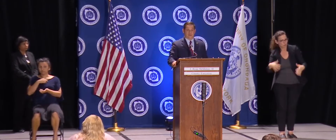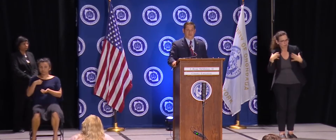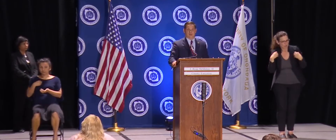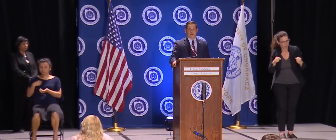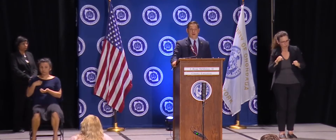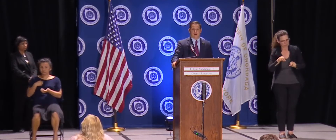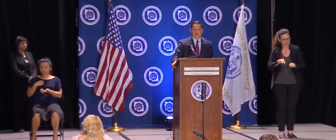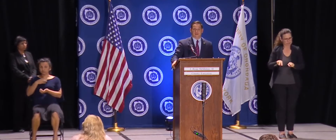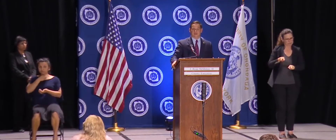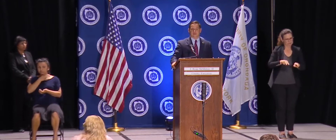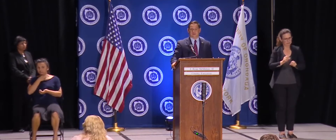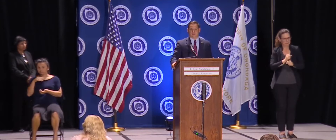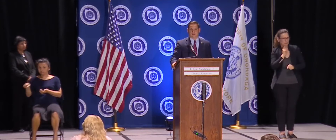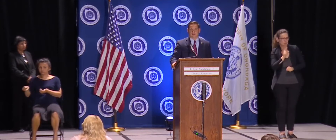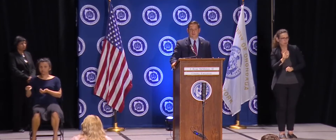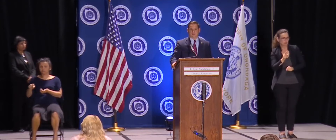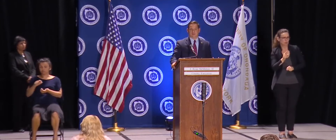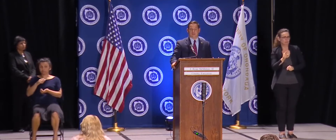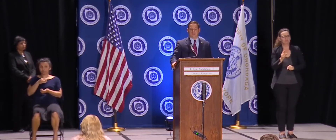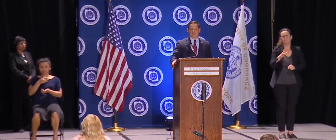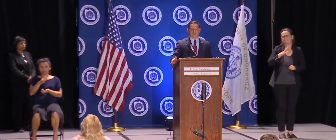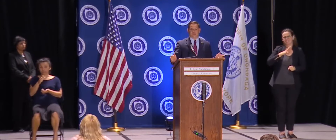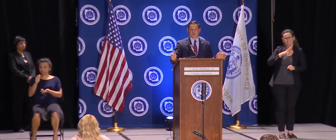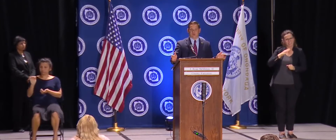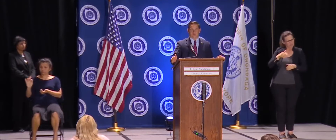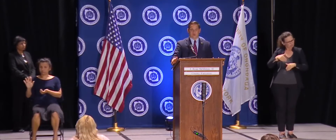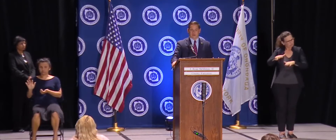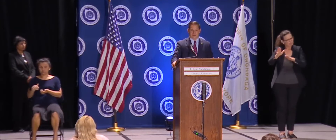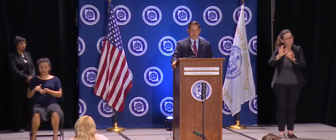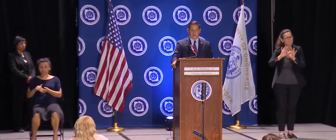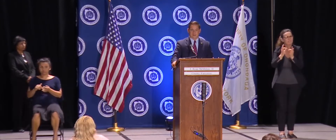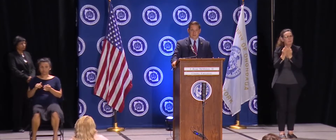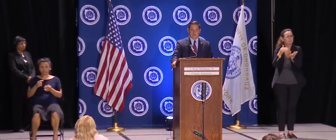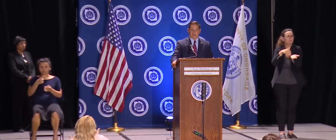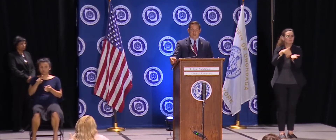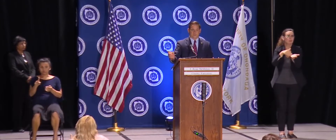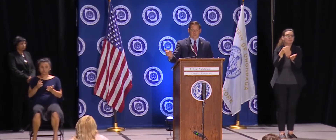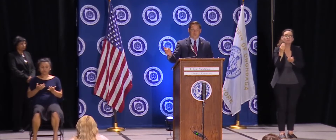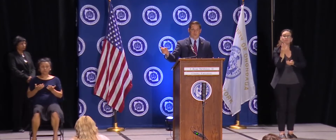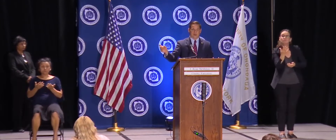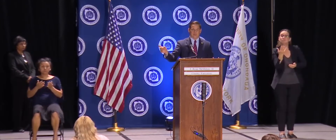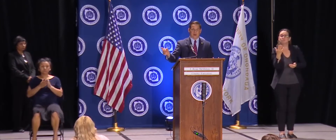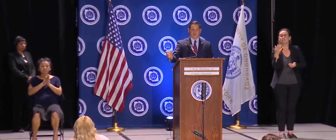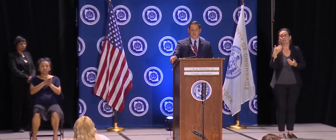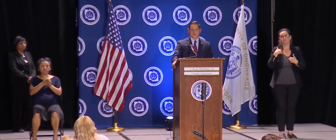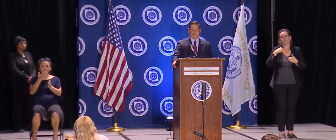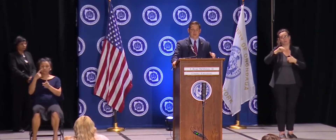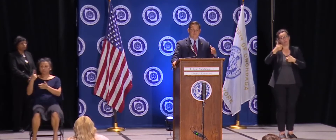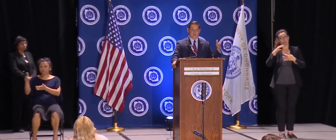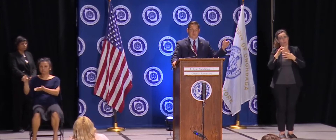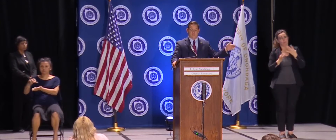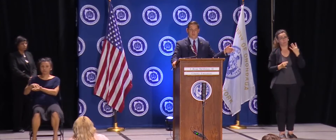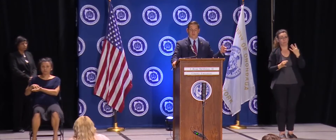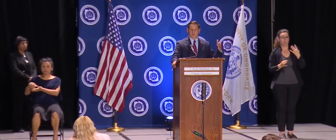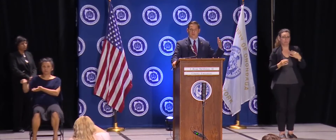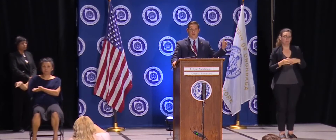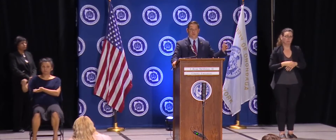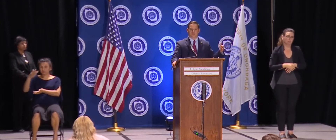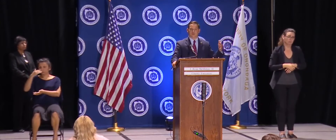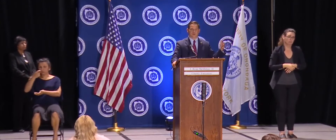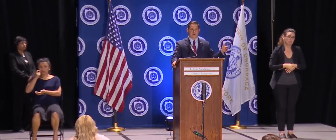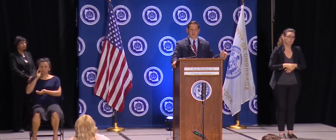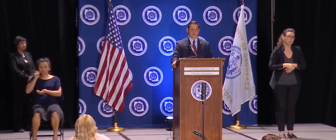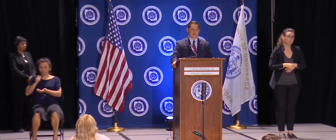Certainly, I think the pediatricians would agree that setting up a streamlined process instead of most of the